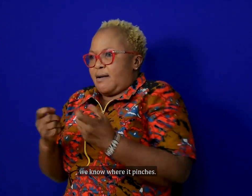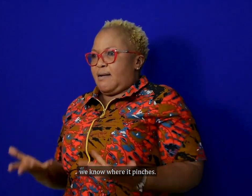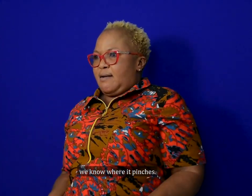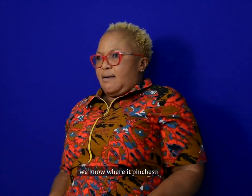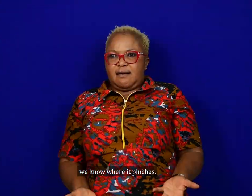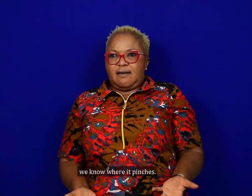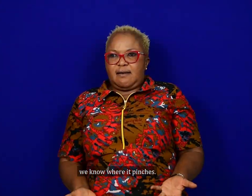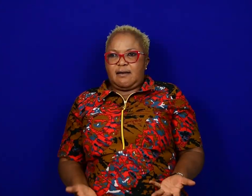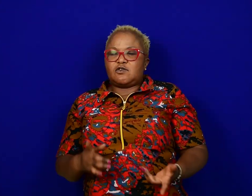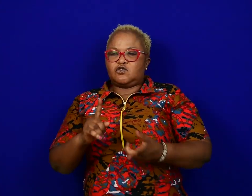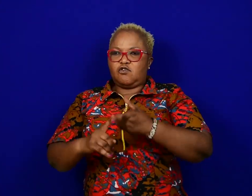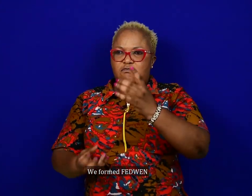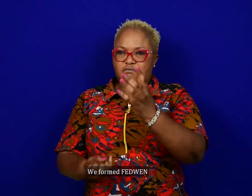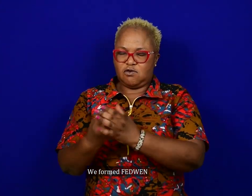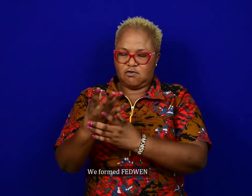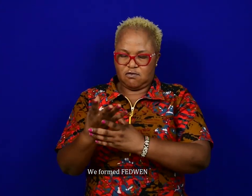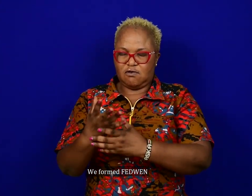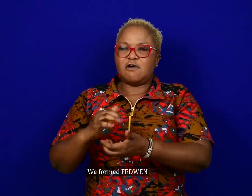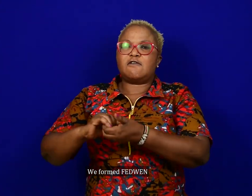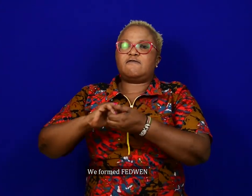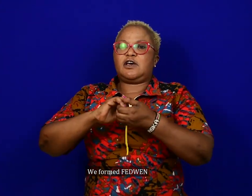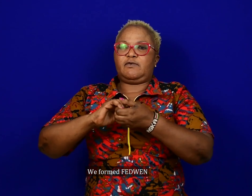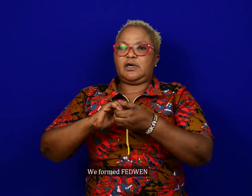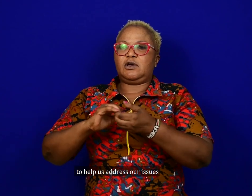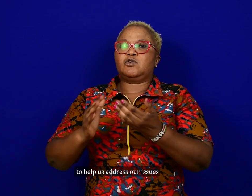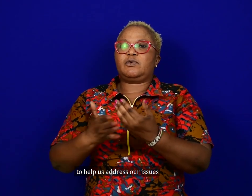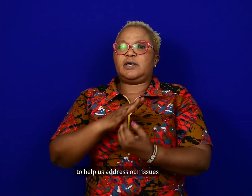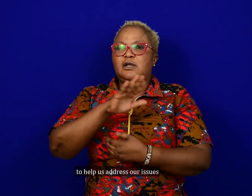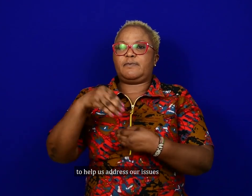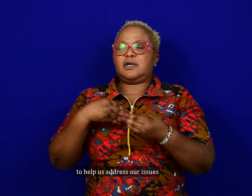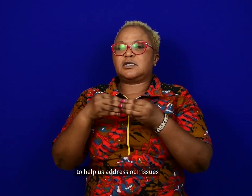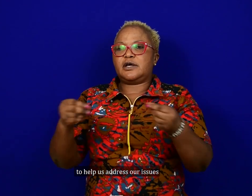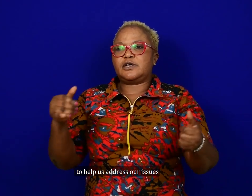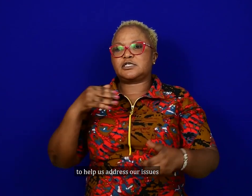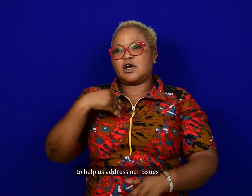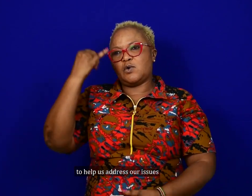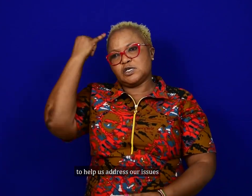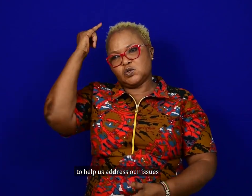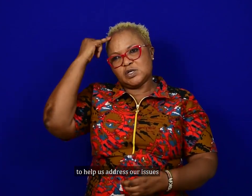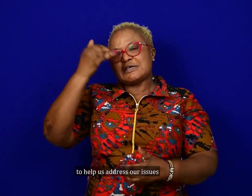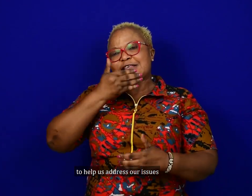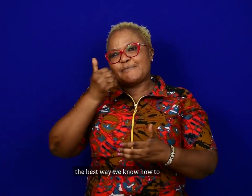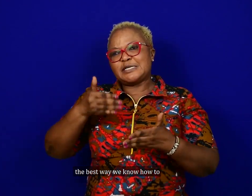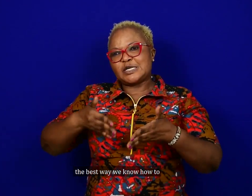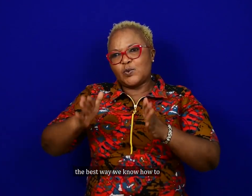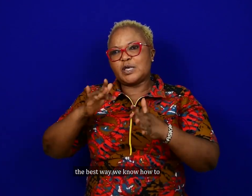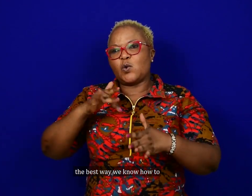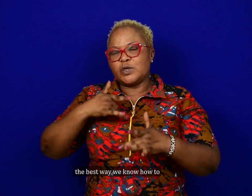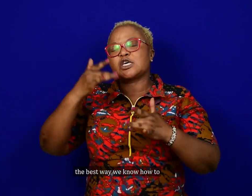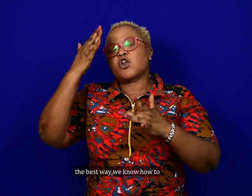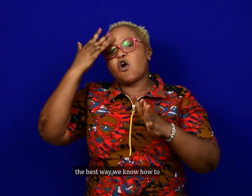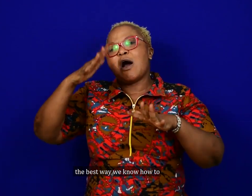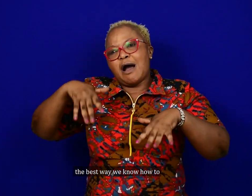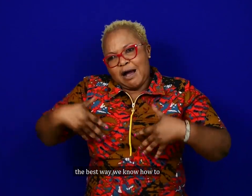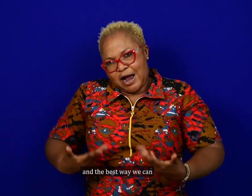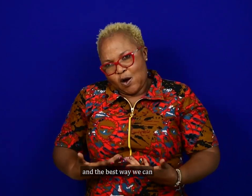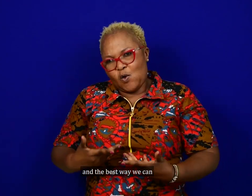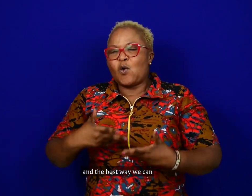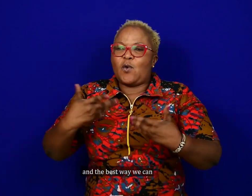pinches. So we formed FEDWIN to help us address our issues, the best way we know how to, and the best